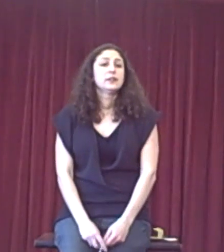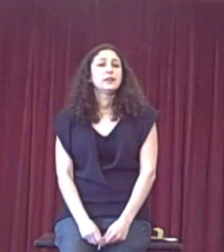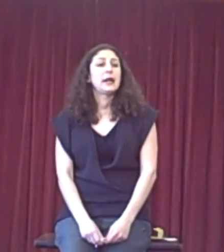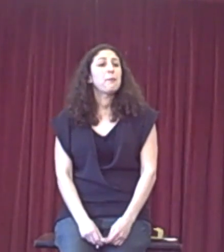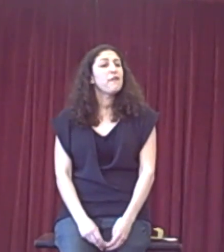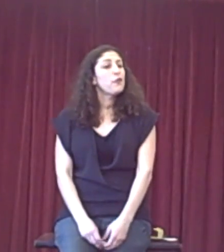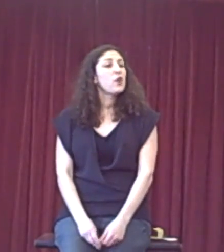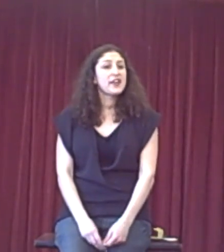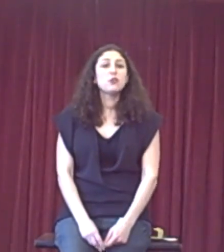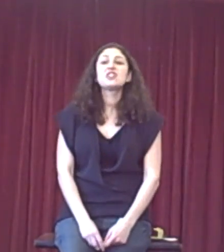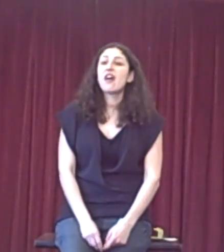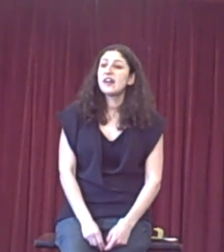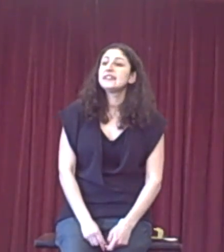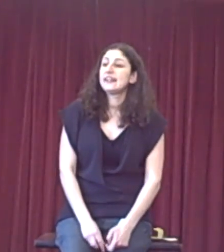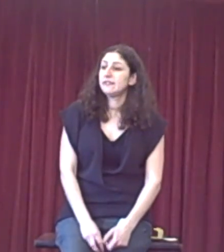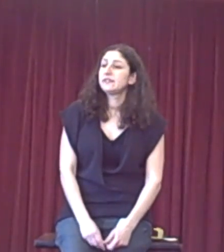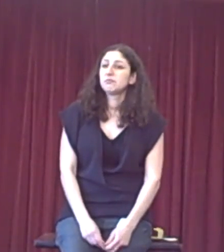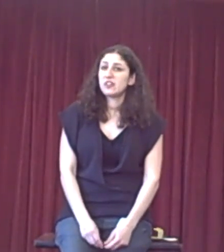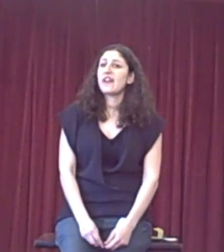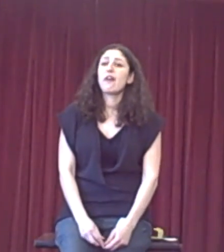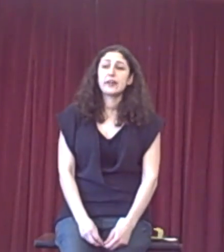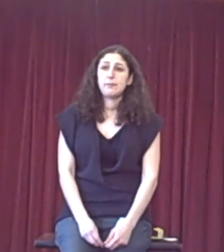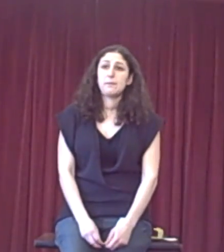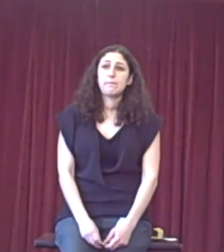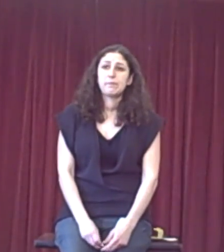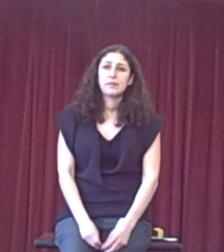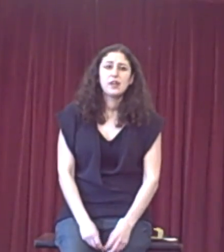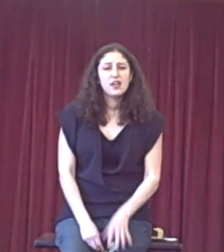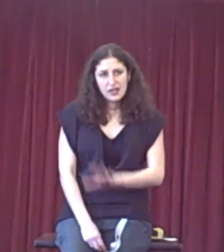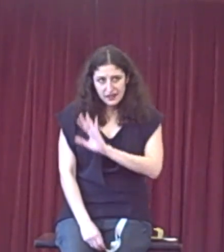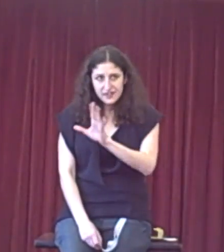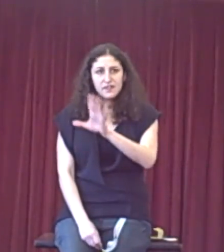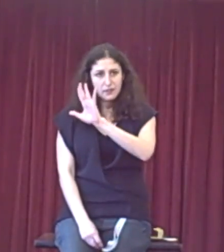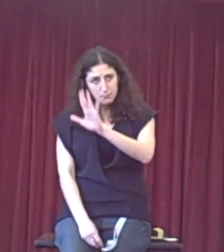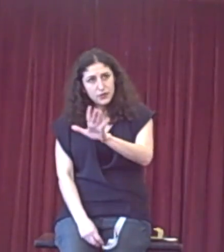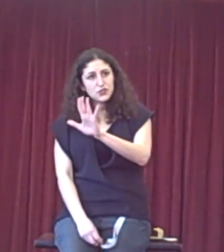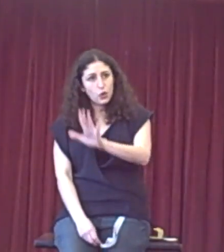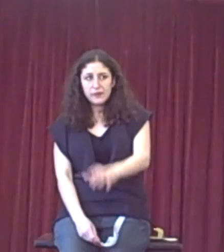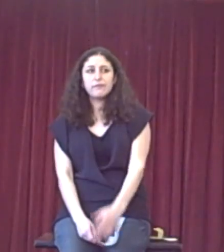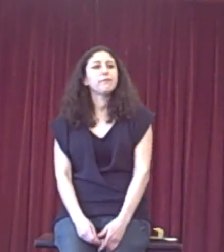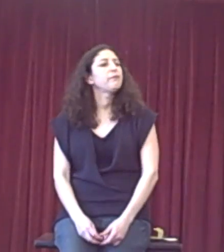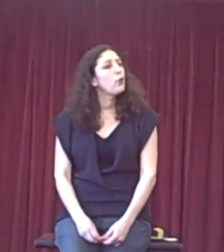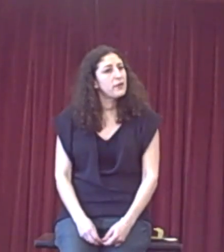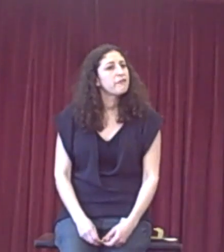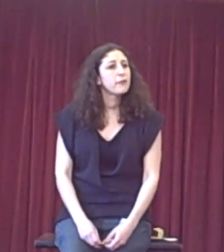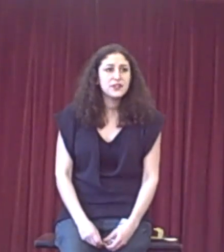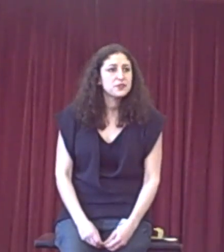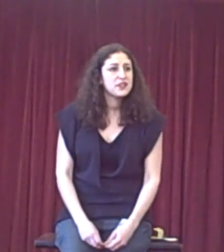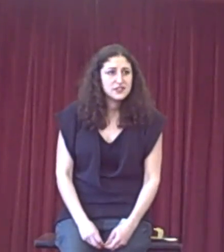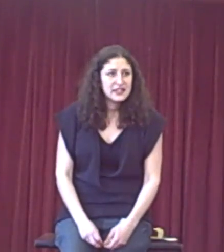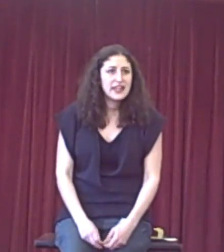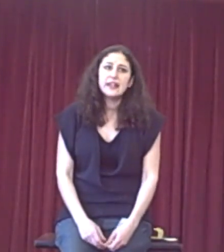And put forward, like, an alternative to their argument. And I this is the most common formula of rebuttal that you see